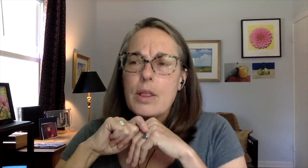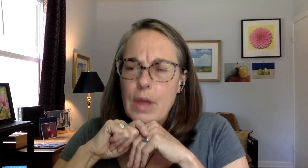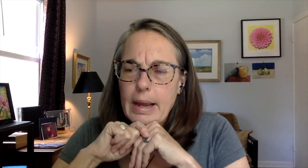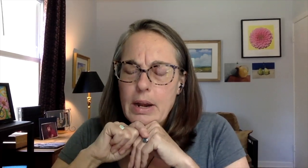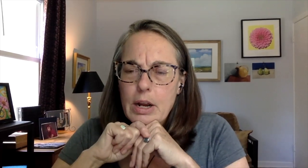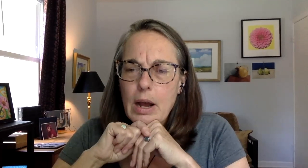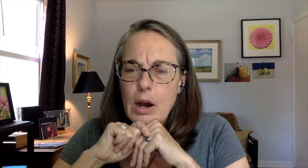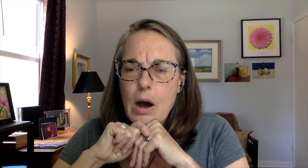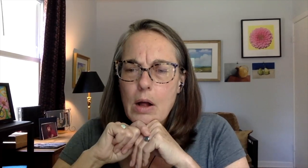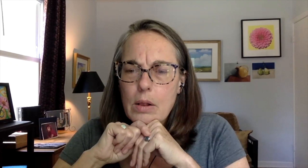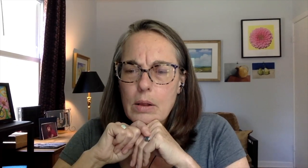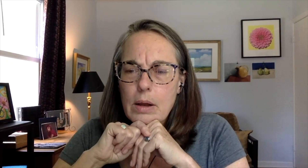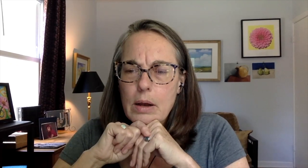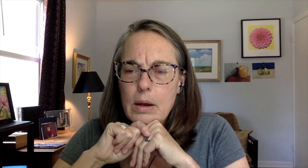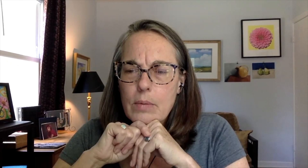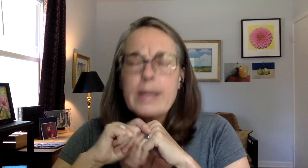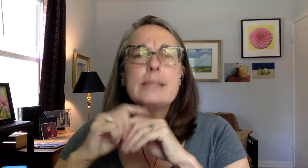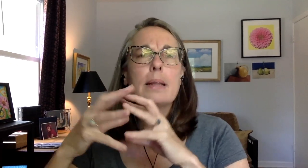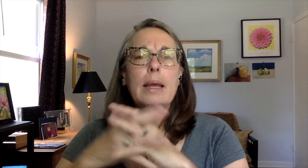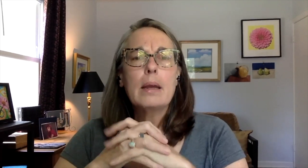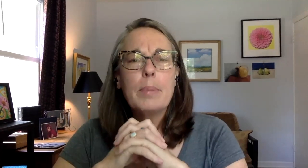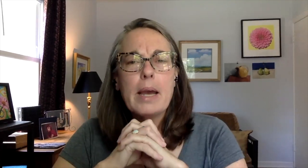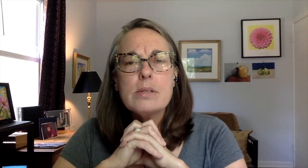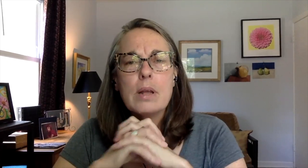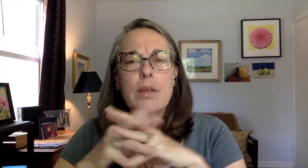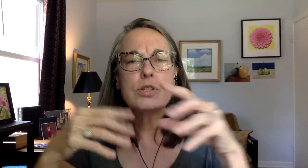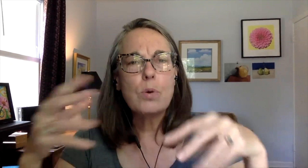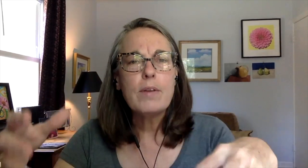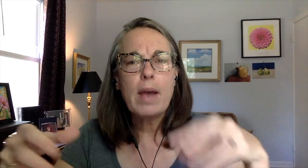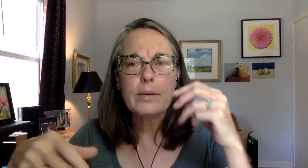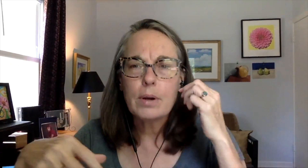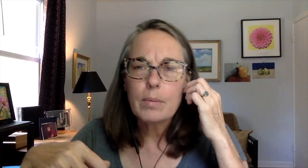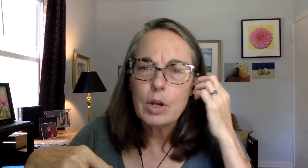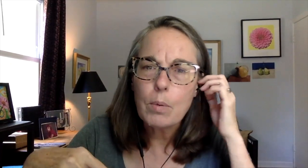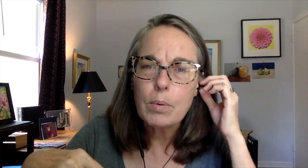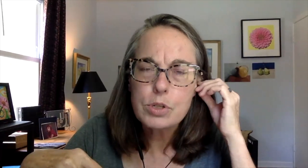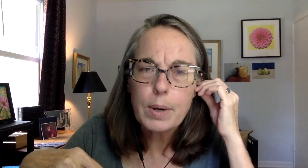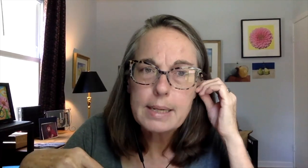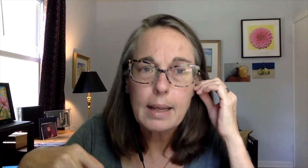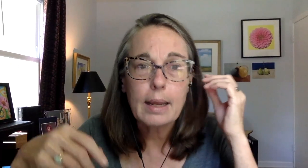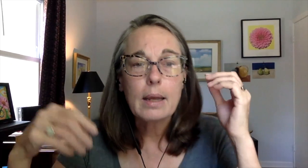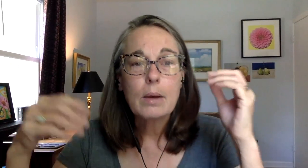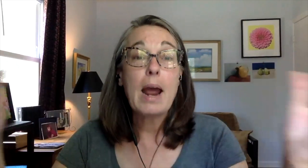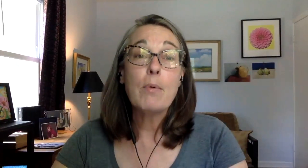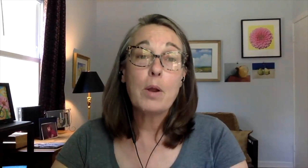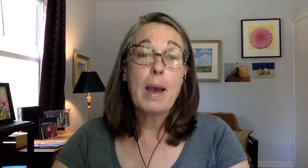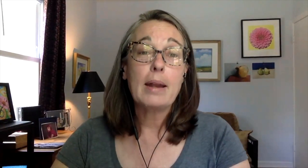I got a call recently, because the story factor, you know, storytelling, when I wrote about it,